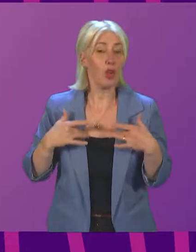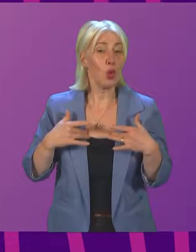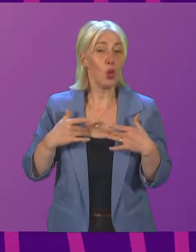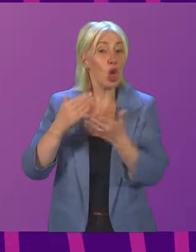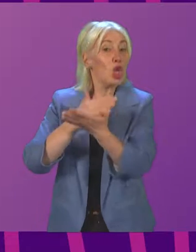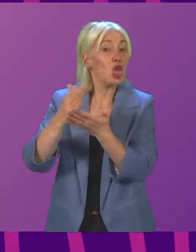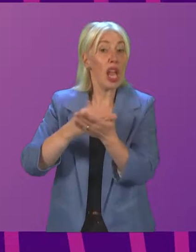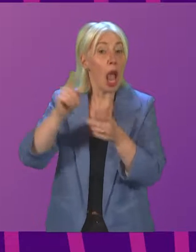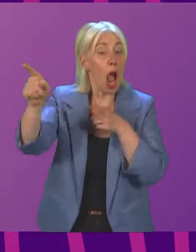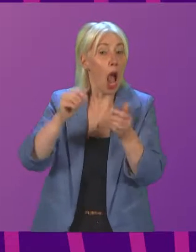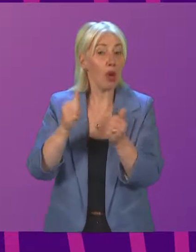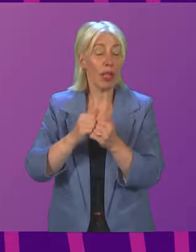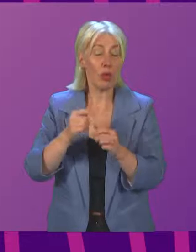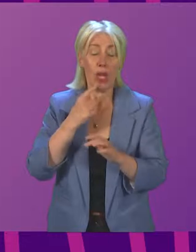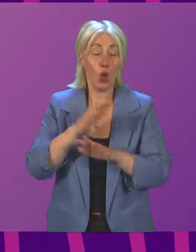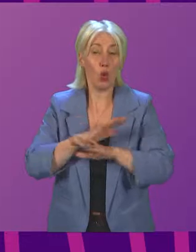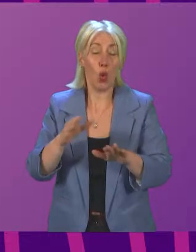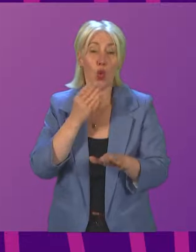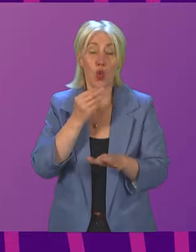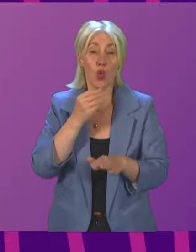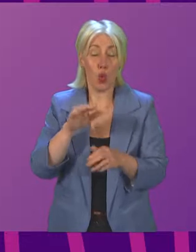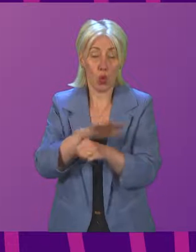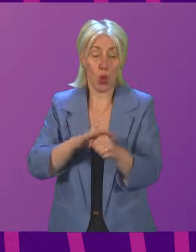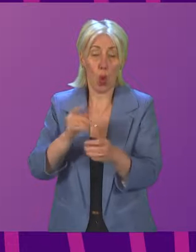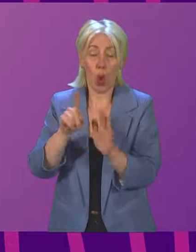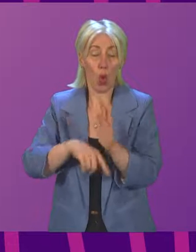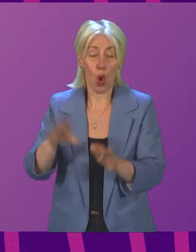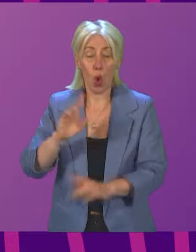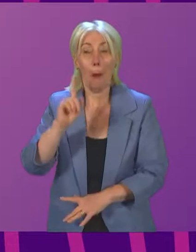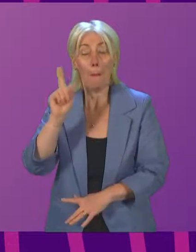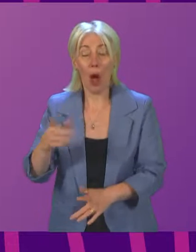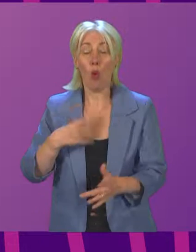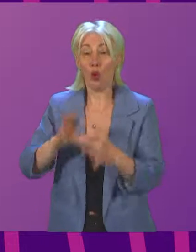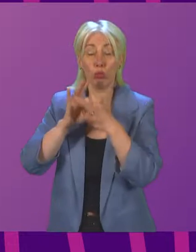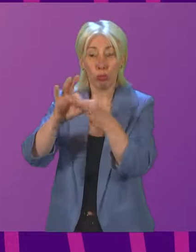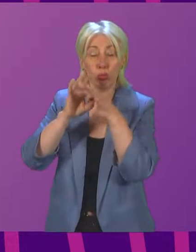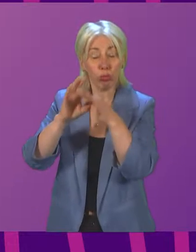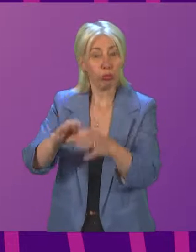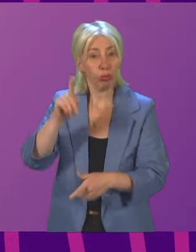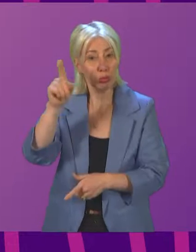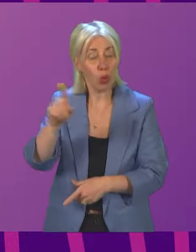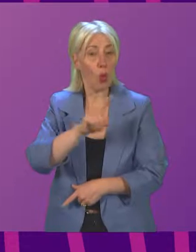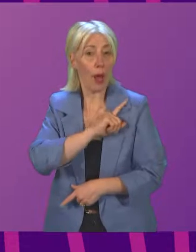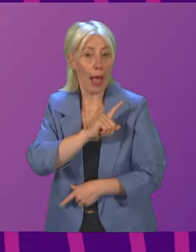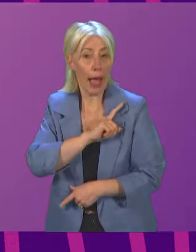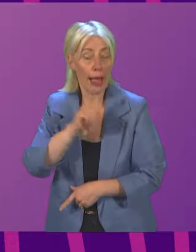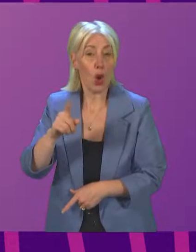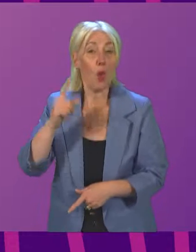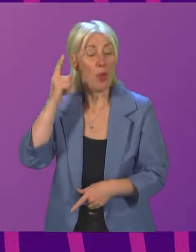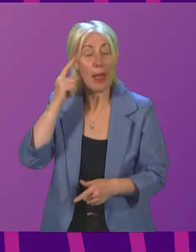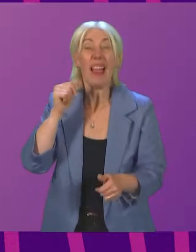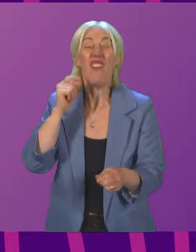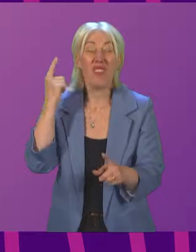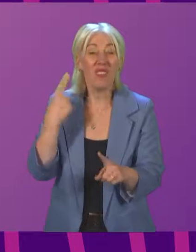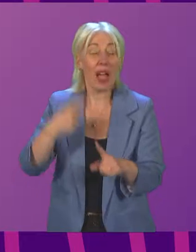by-laws cannot be used. One of the main reasons that we are keen to work with them on this issue is that we think that that is the fastest